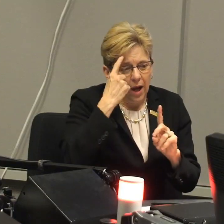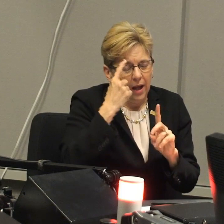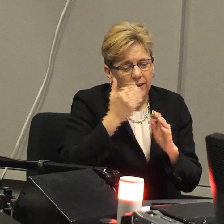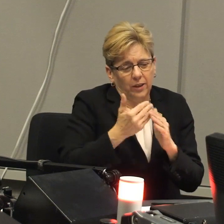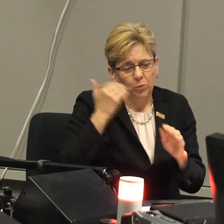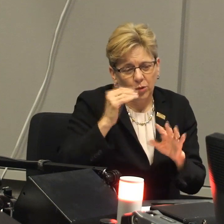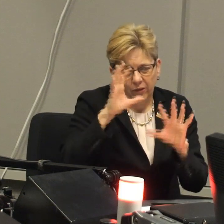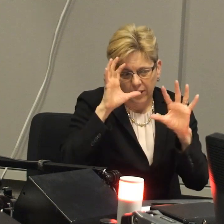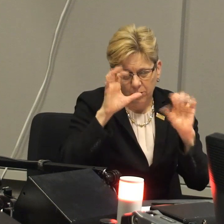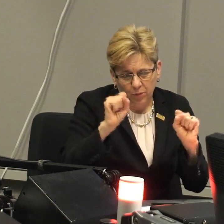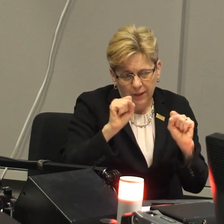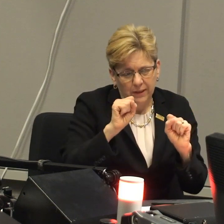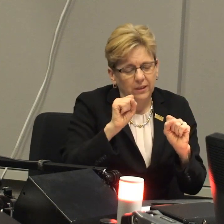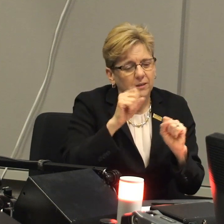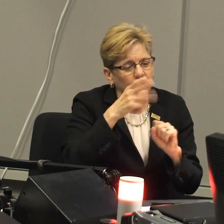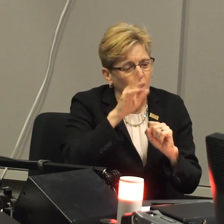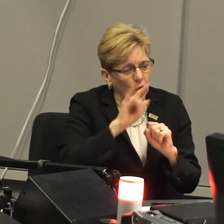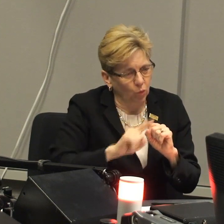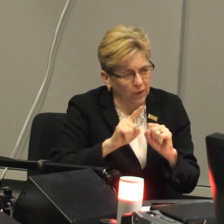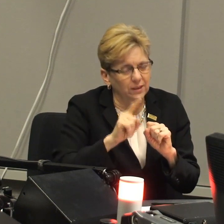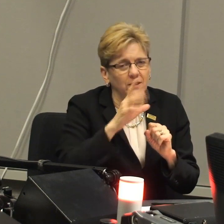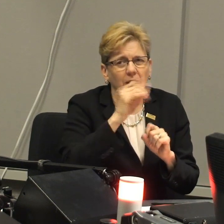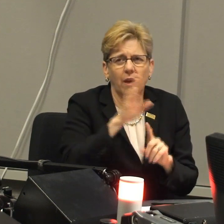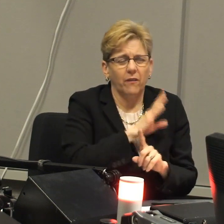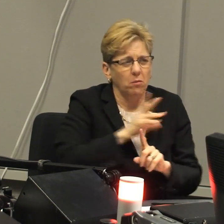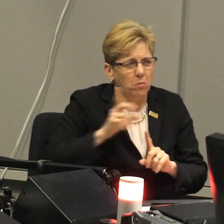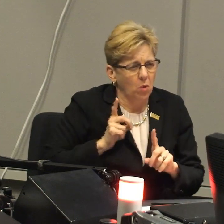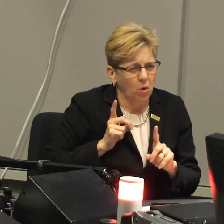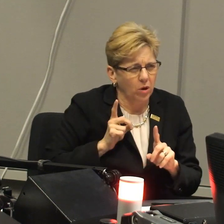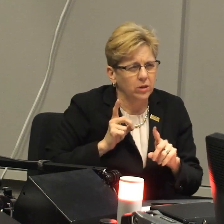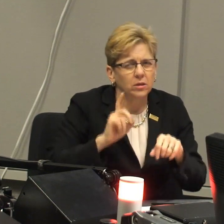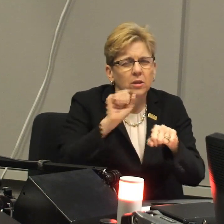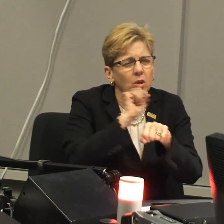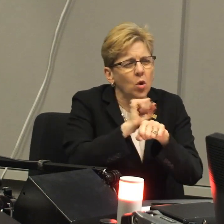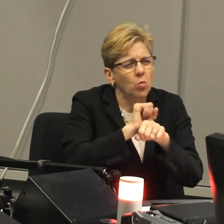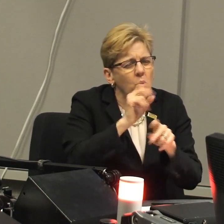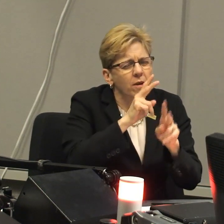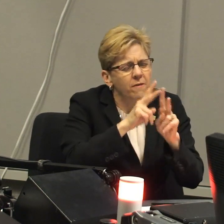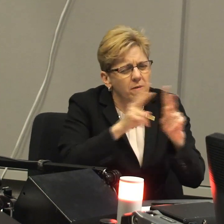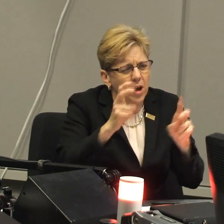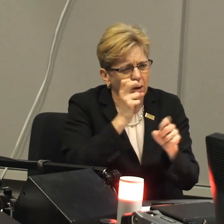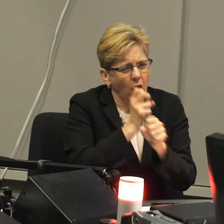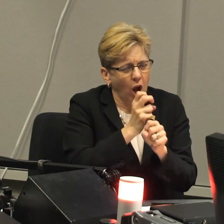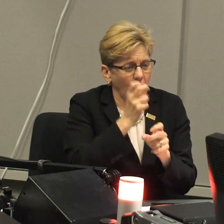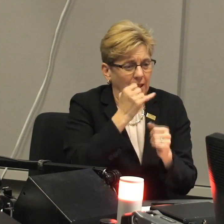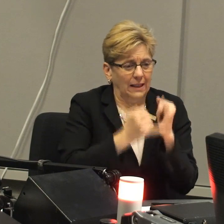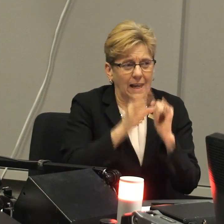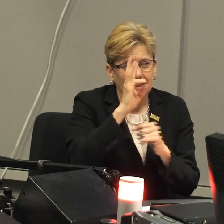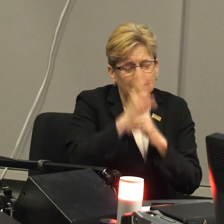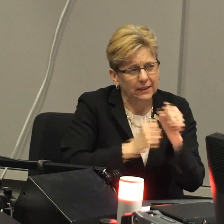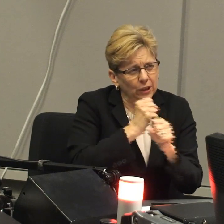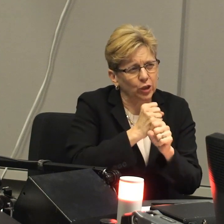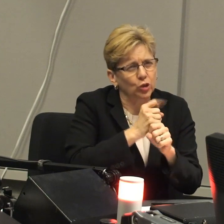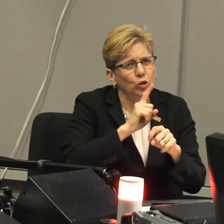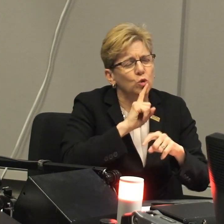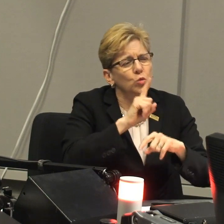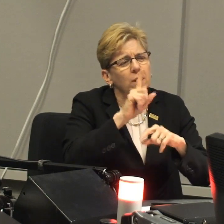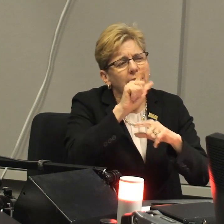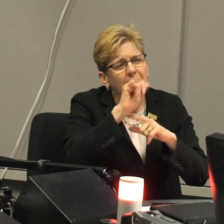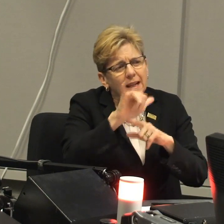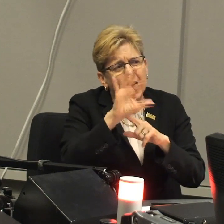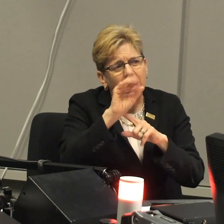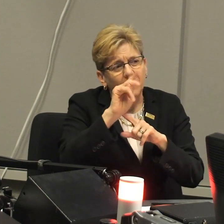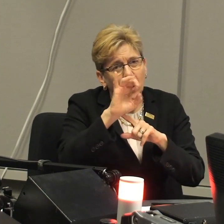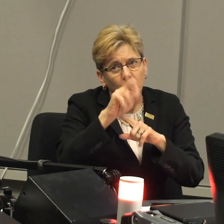Well, you know, I think the previous president, President Hurwitz and the Board of Trustees, worked very hard over the